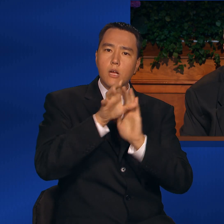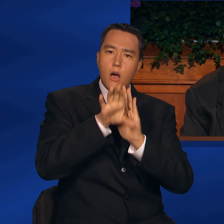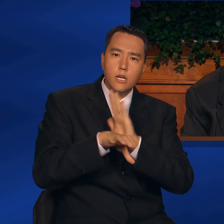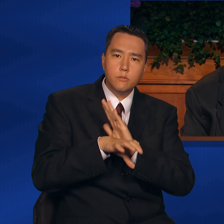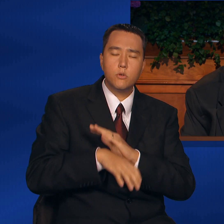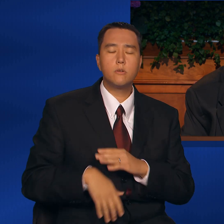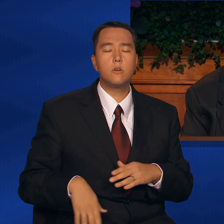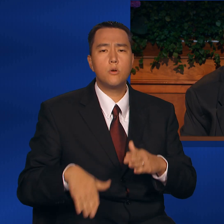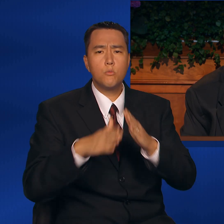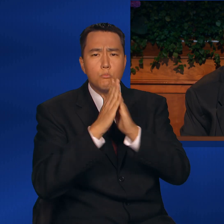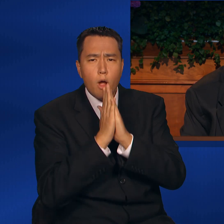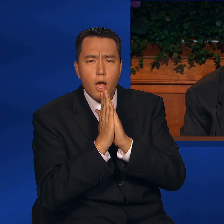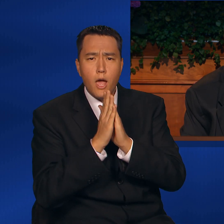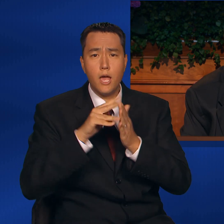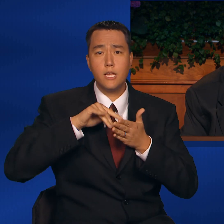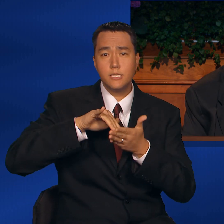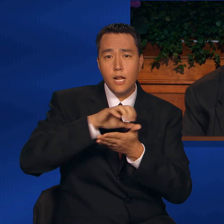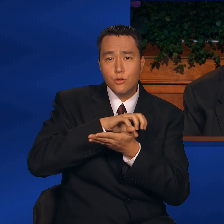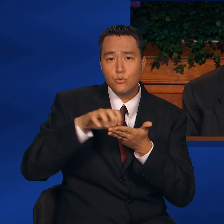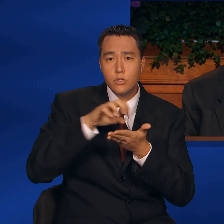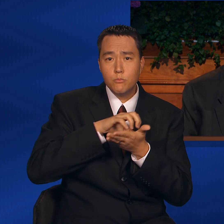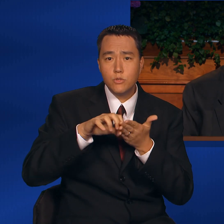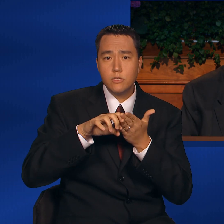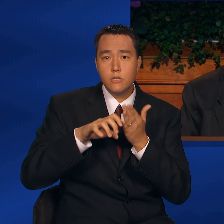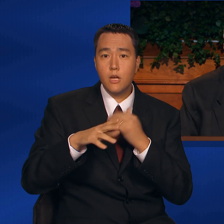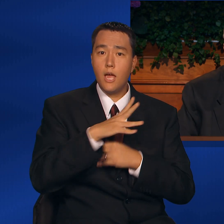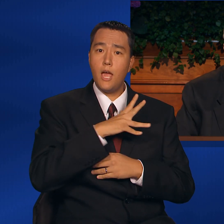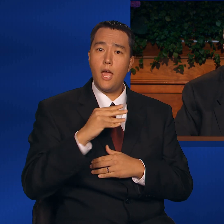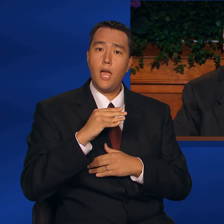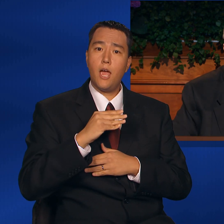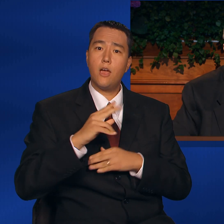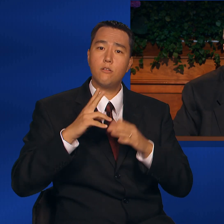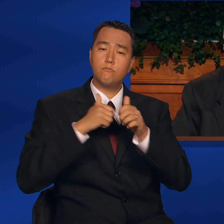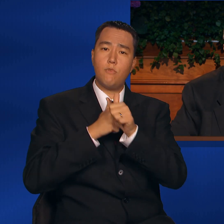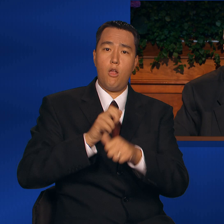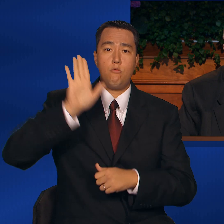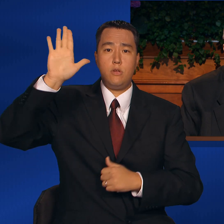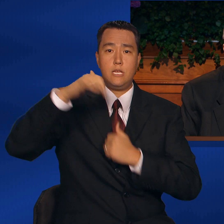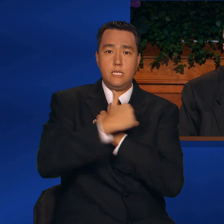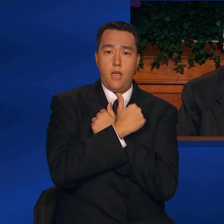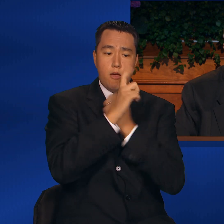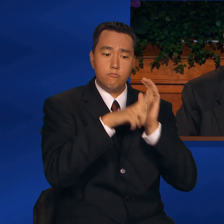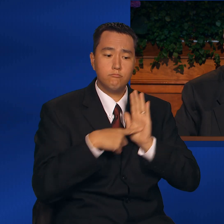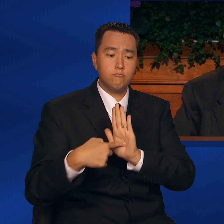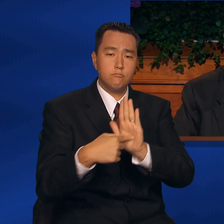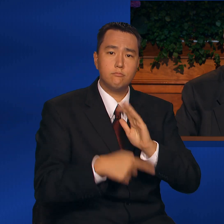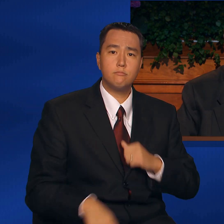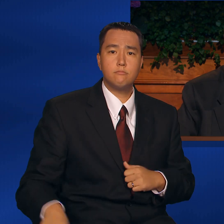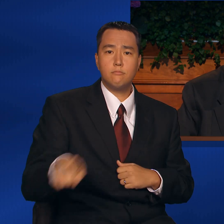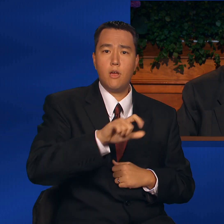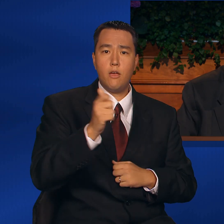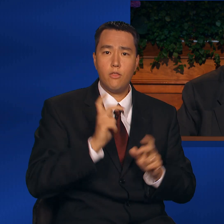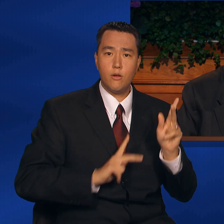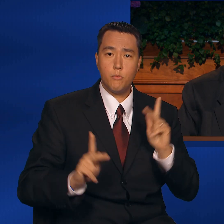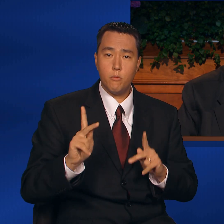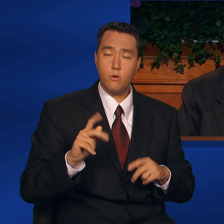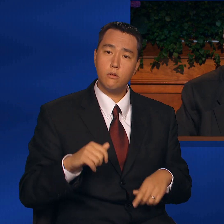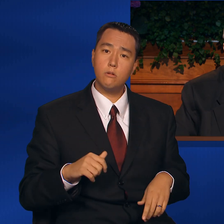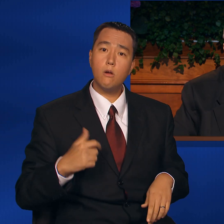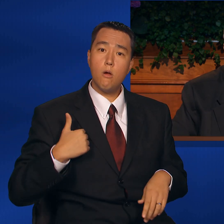praying, studying the scriptures, and emulating His love. We feed His sheep in the Church